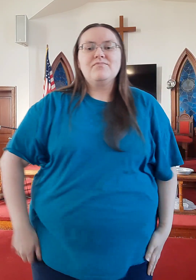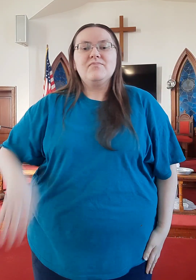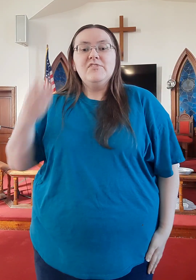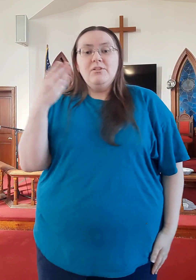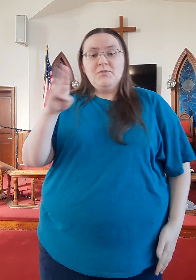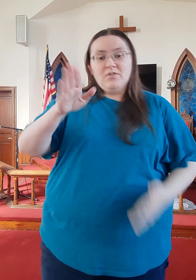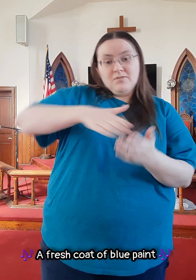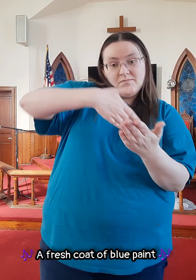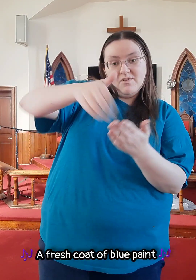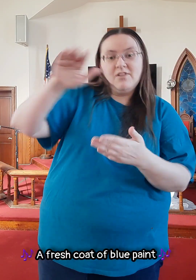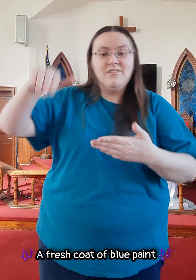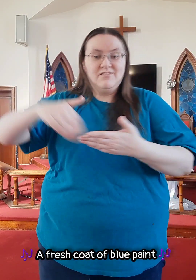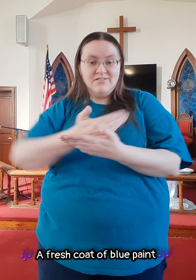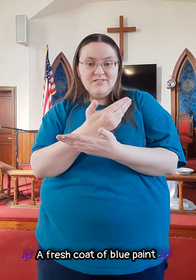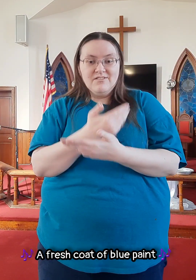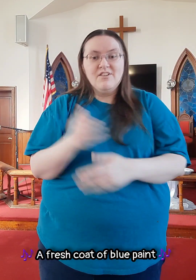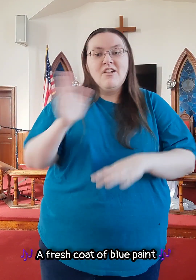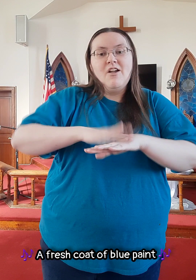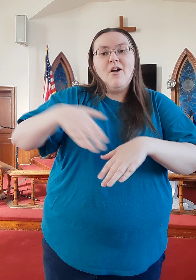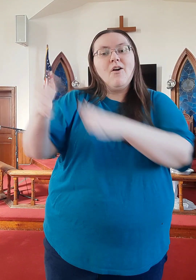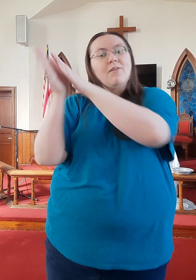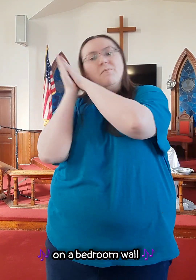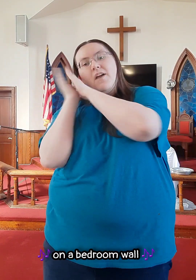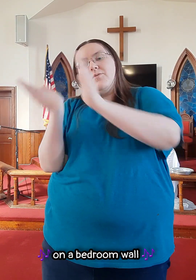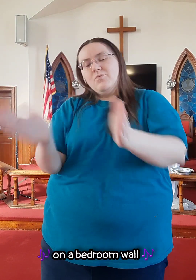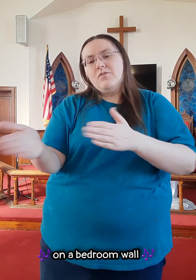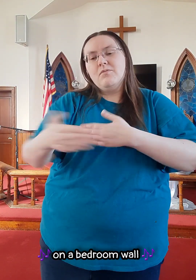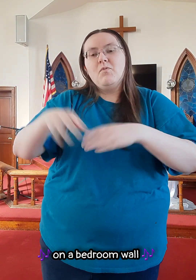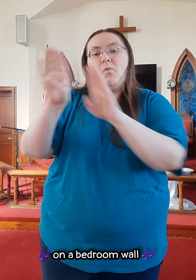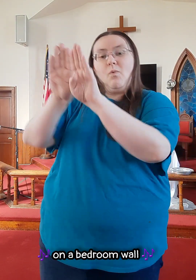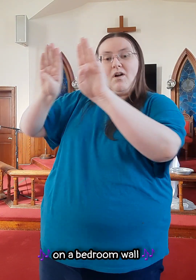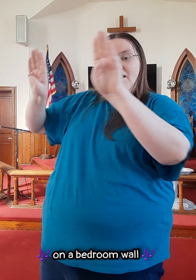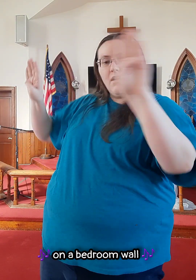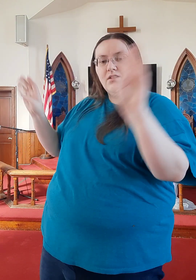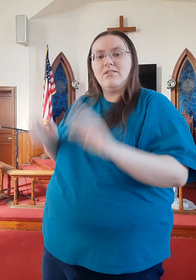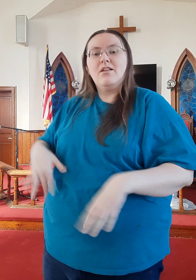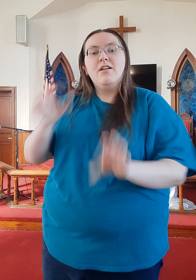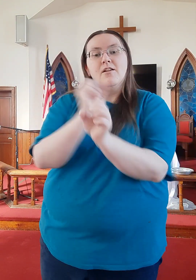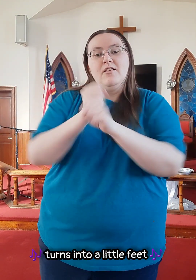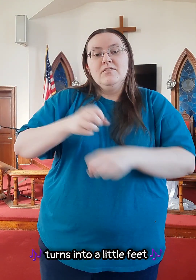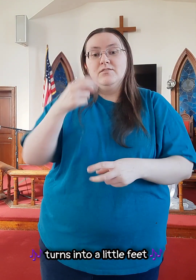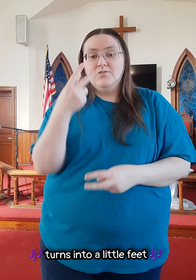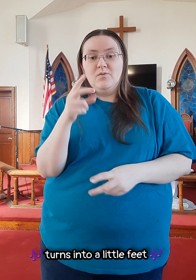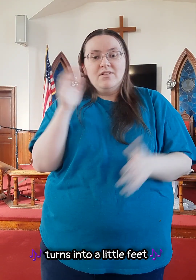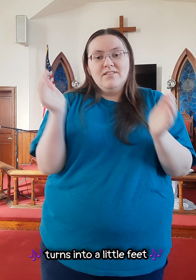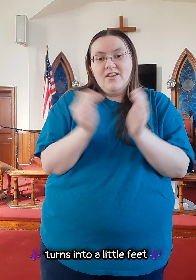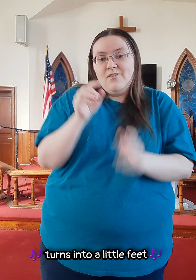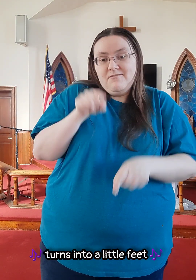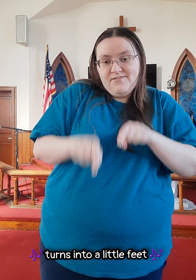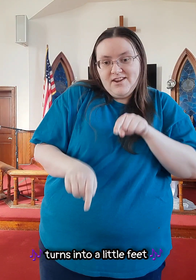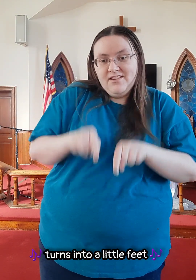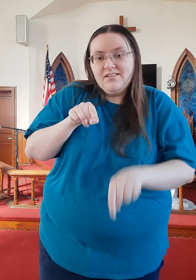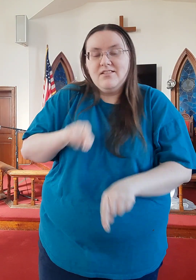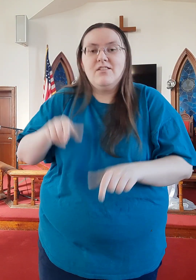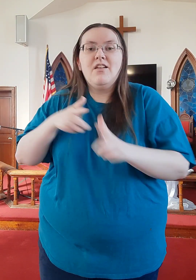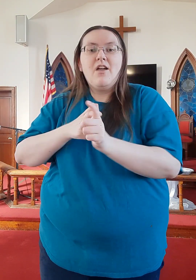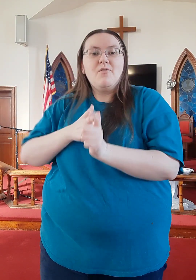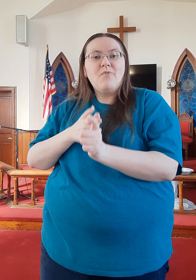Fresh coat of blue paint on a bedroom wall Turns to two little feet running